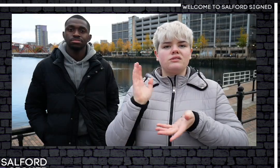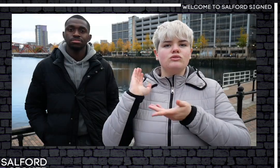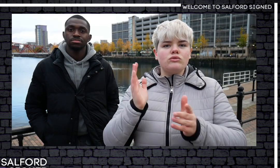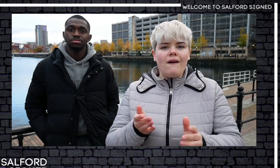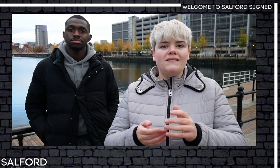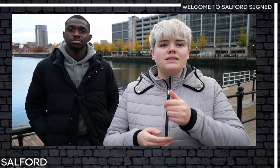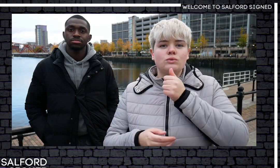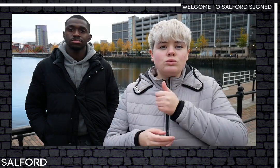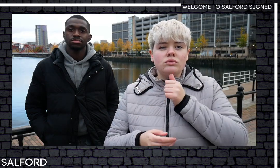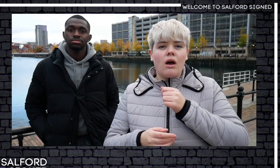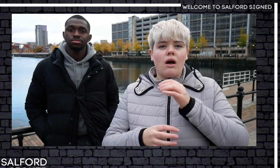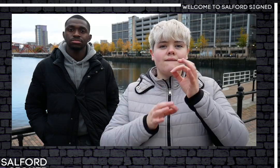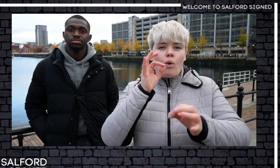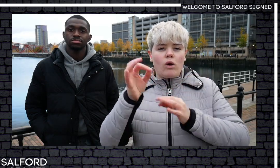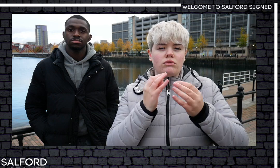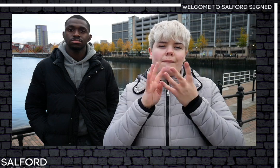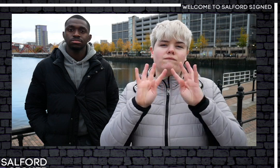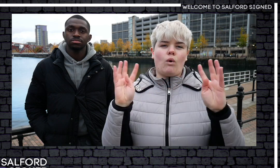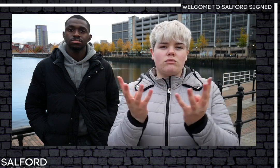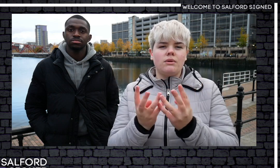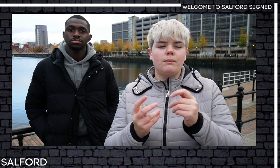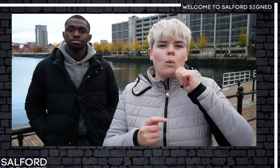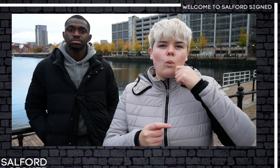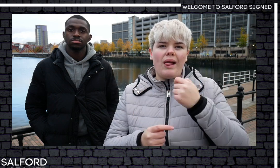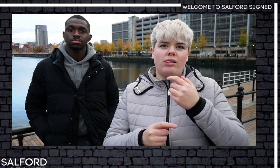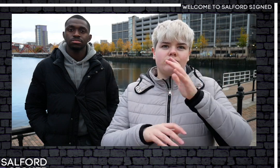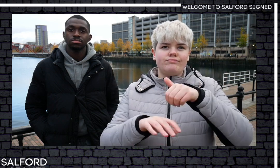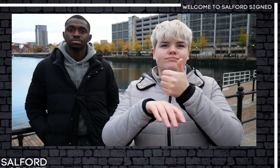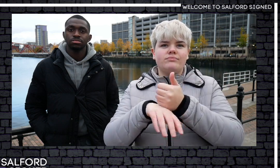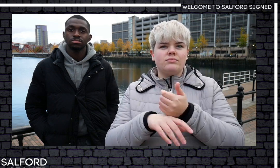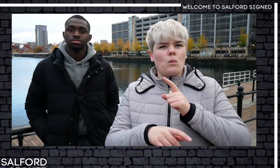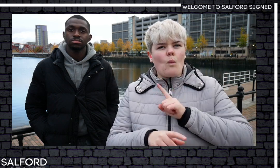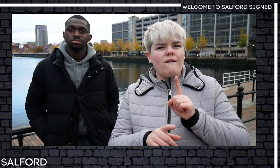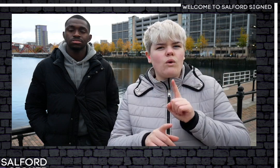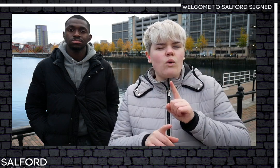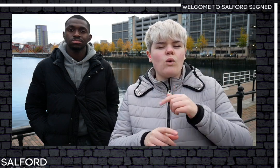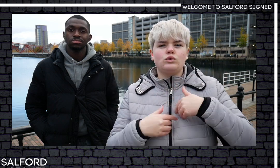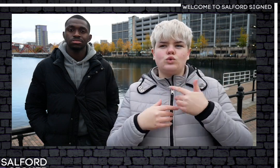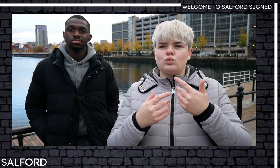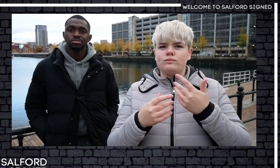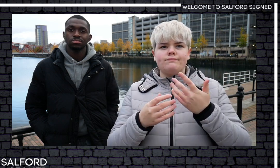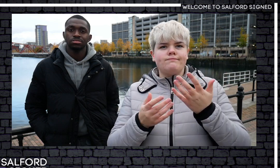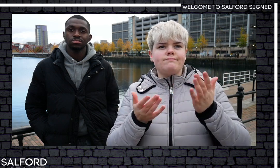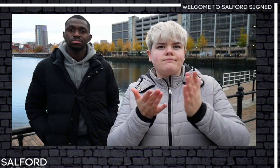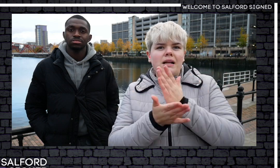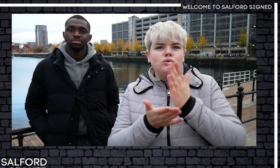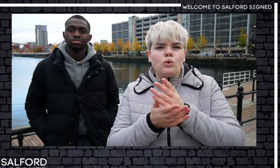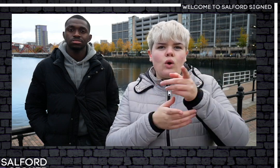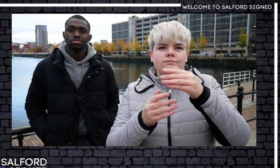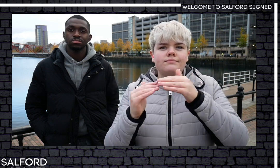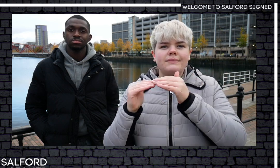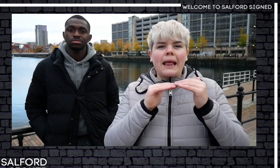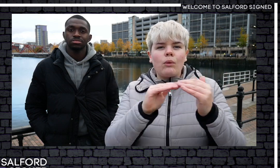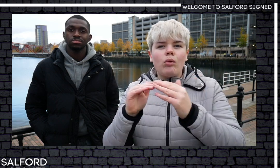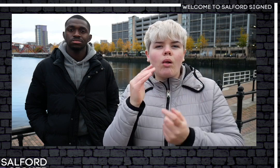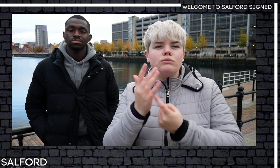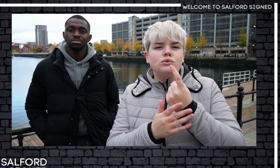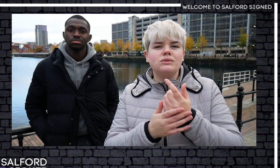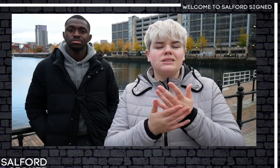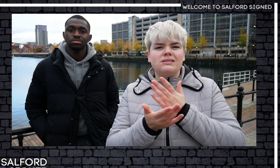The service youth forum is being created to give everyone equal opportunities to share your experience,